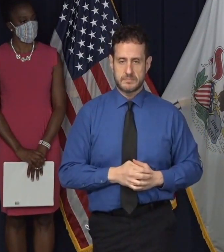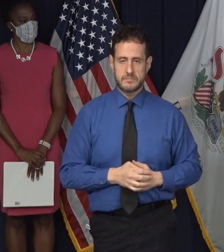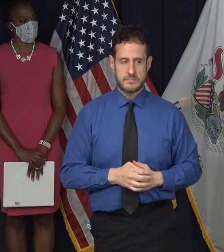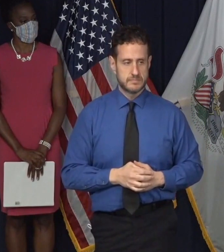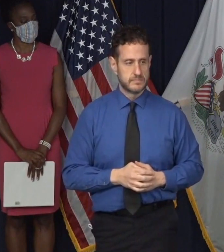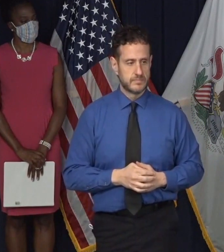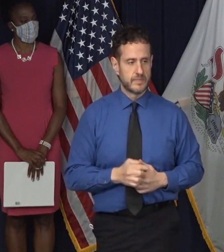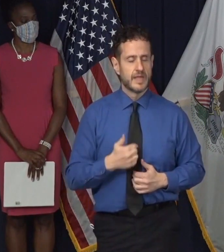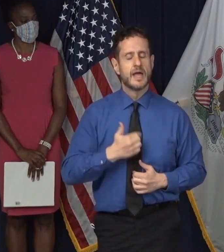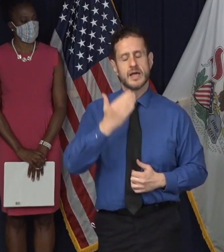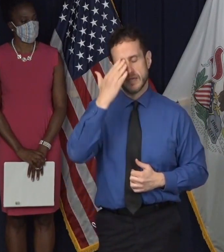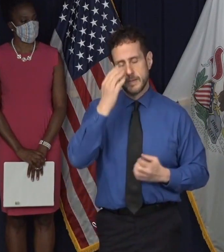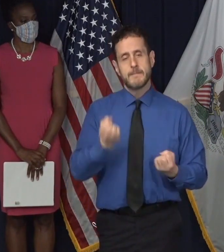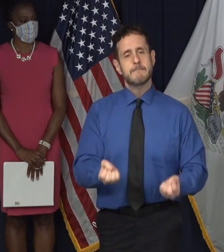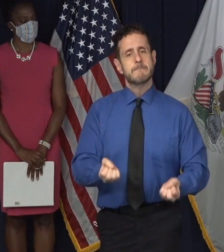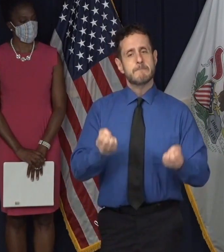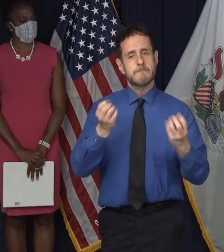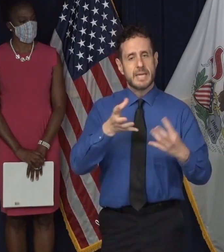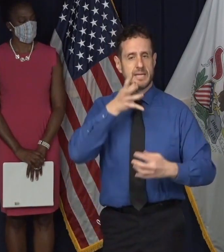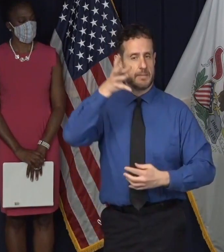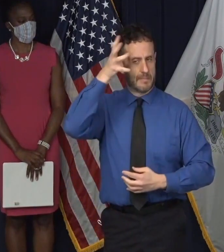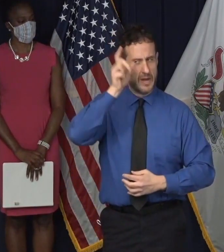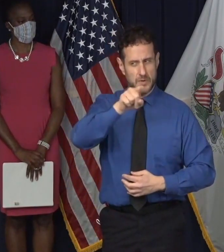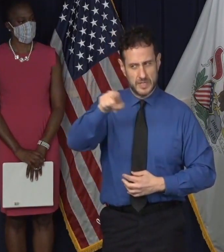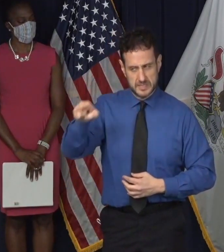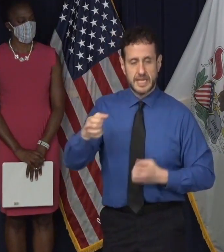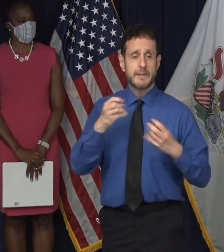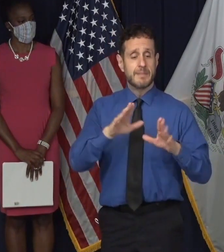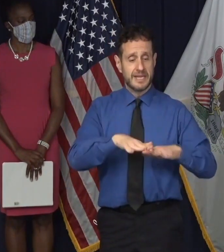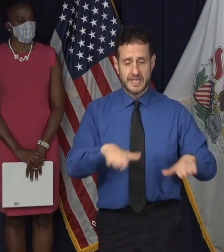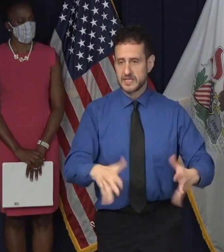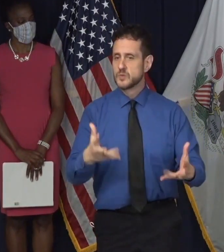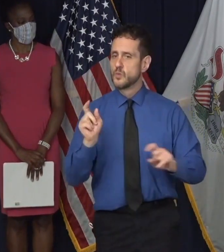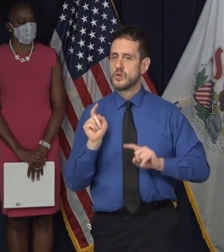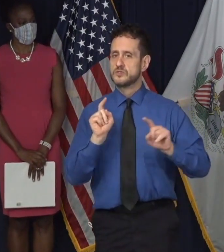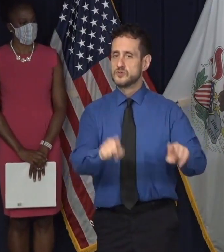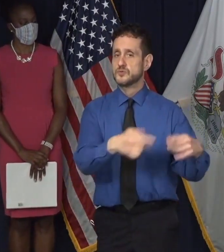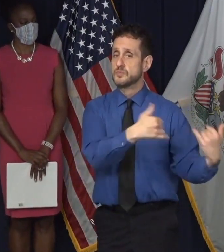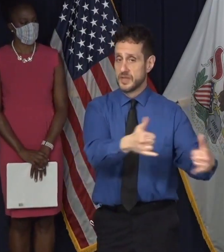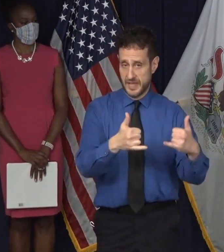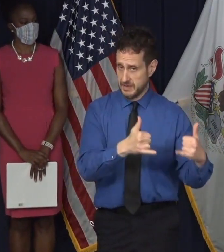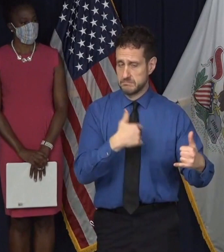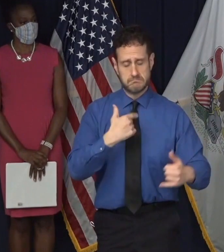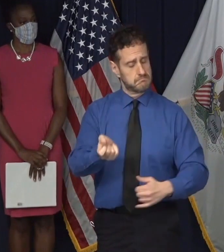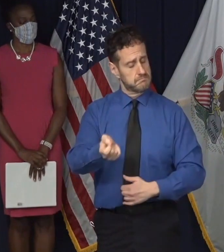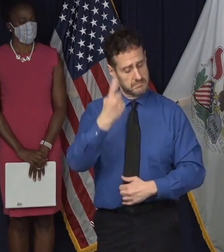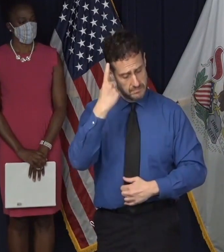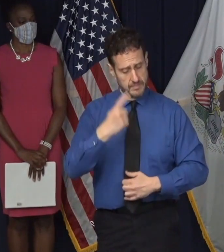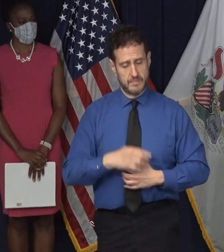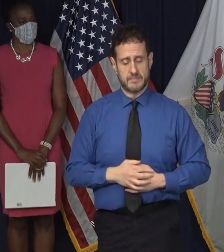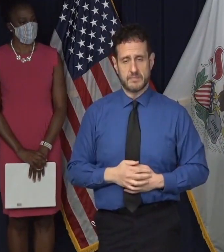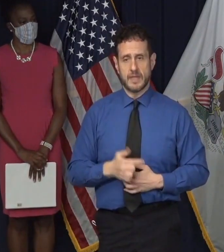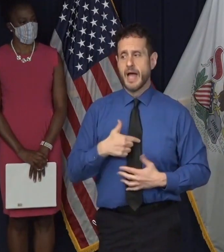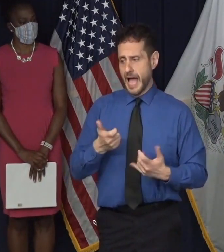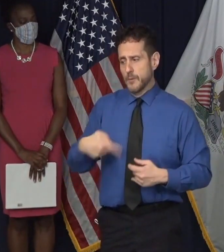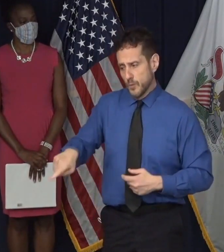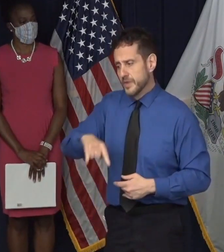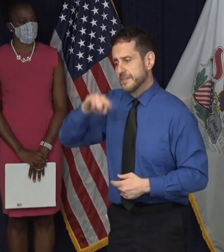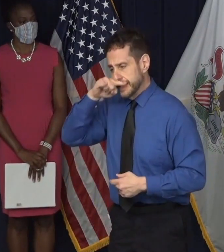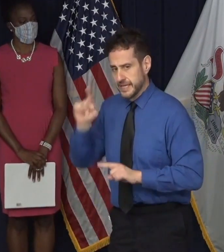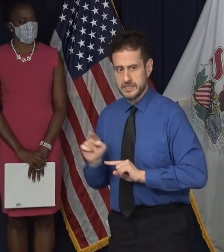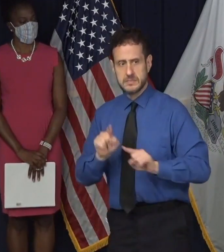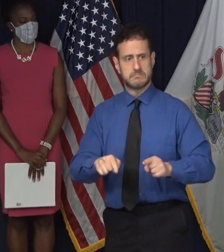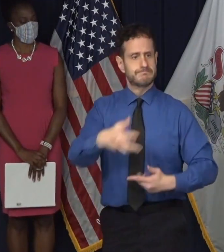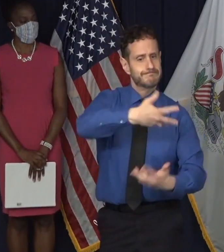do, and I know that there are many, many parents and, and kids who would like to be out on the field. Um, and I want them to be out on the field. And